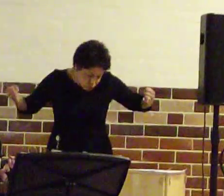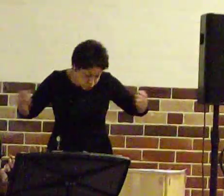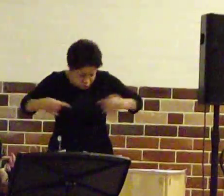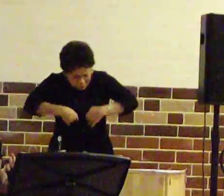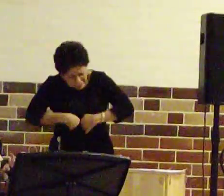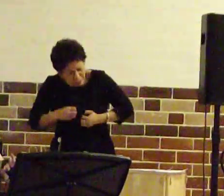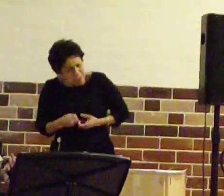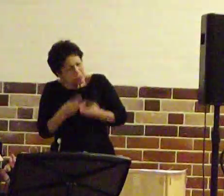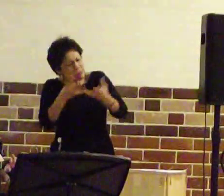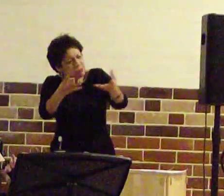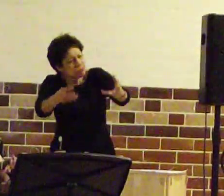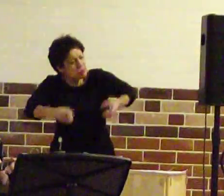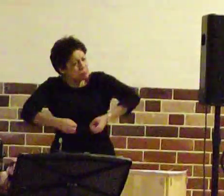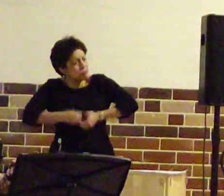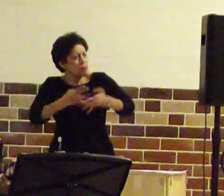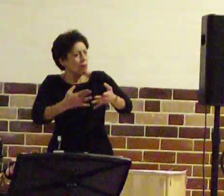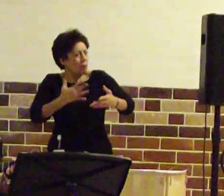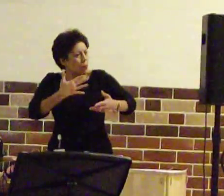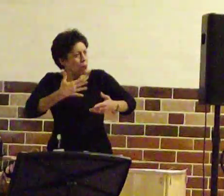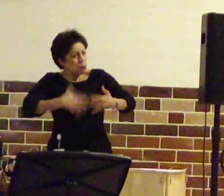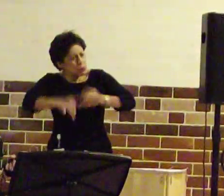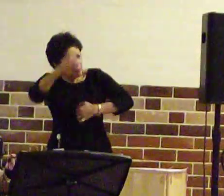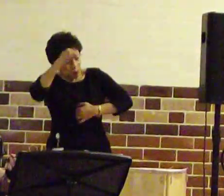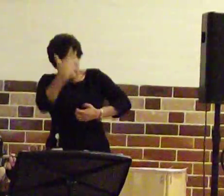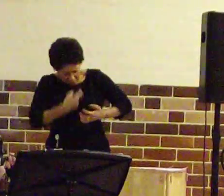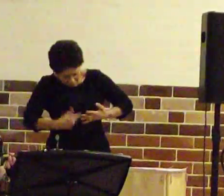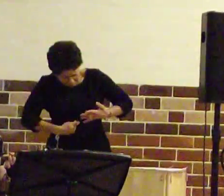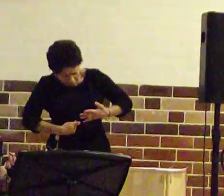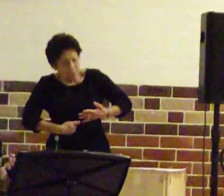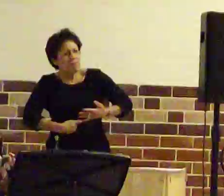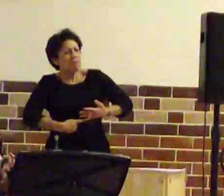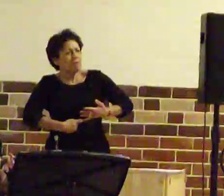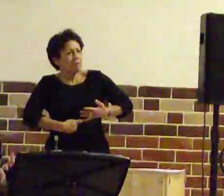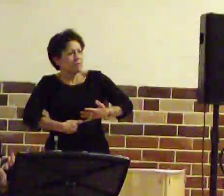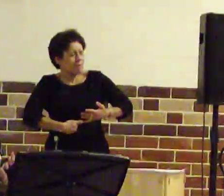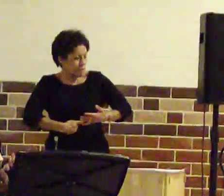revealing sides of you you never even knew.